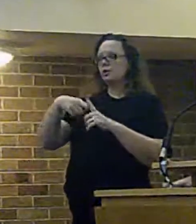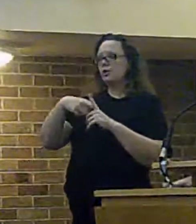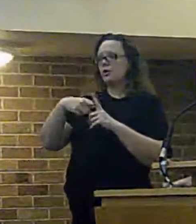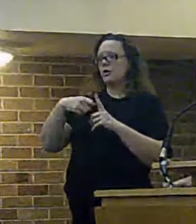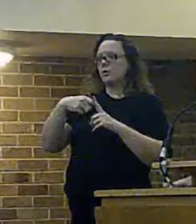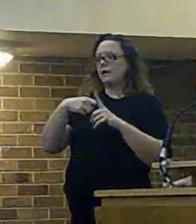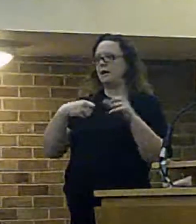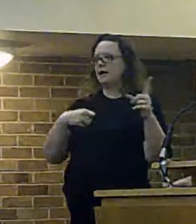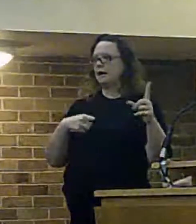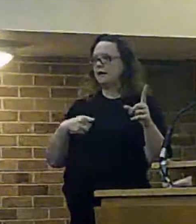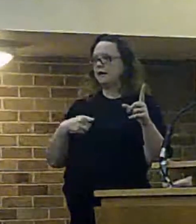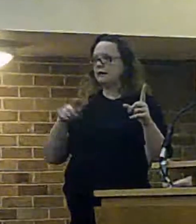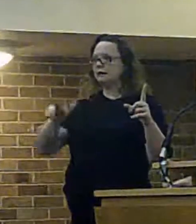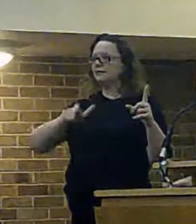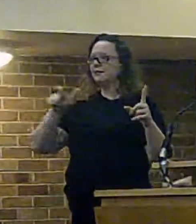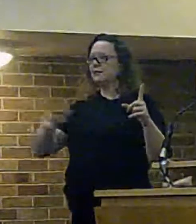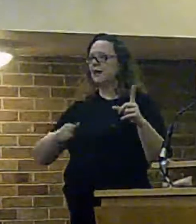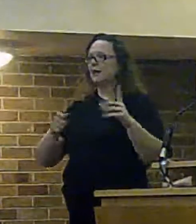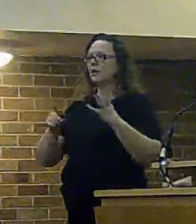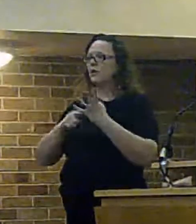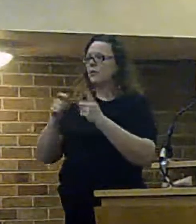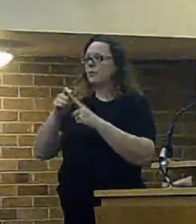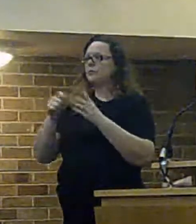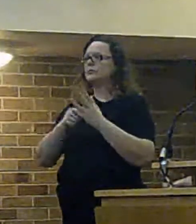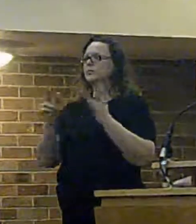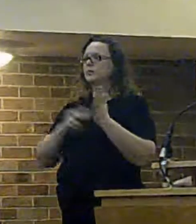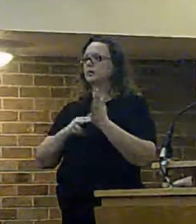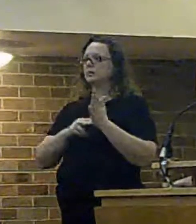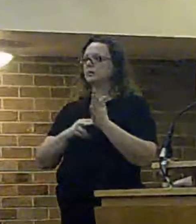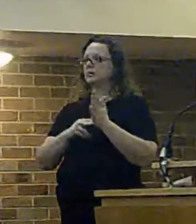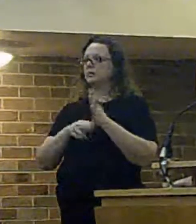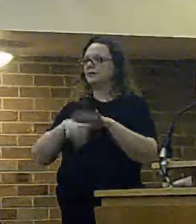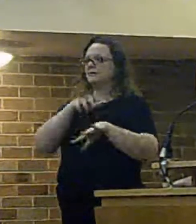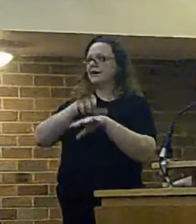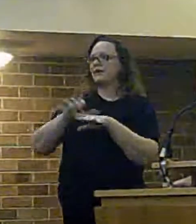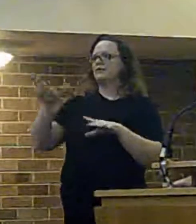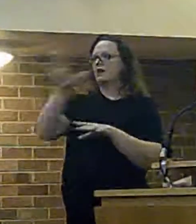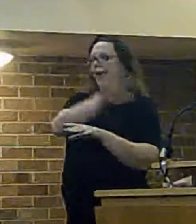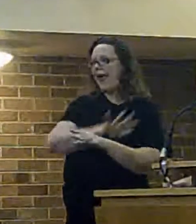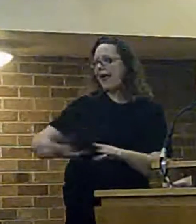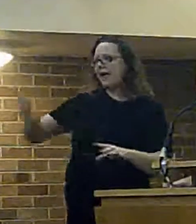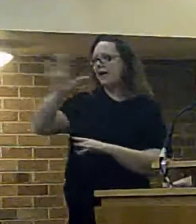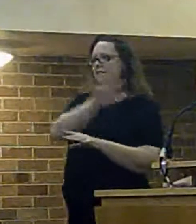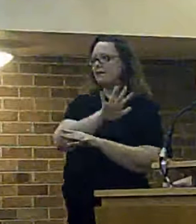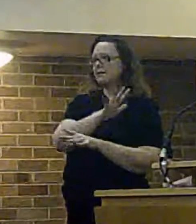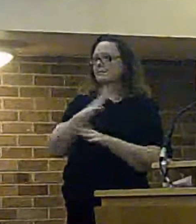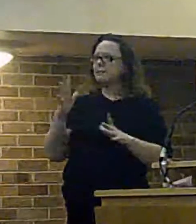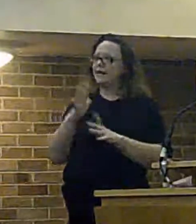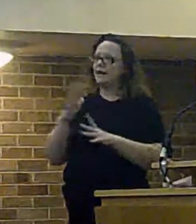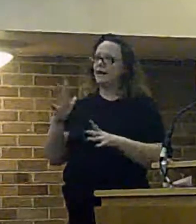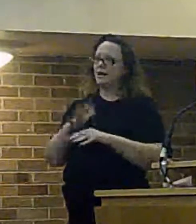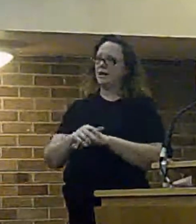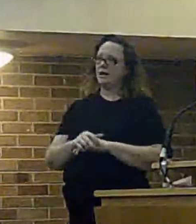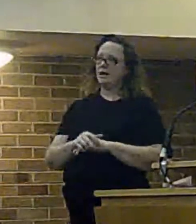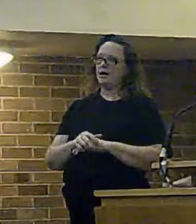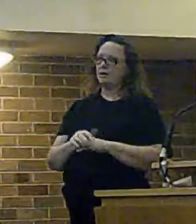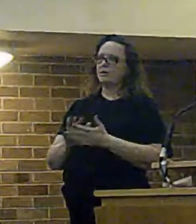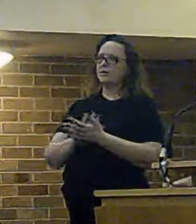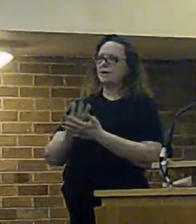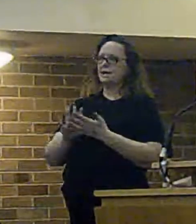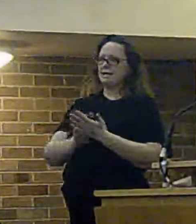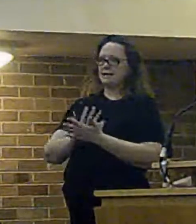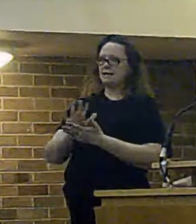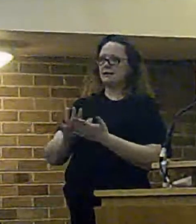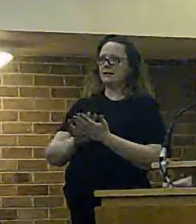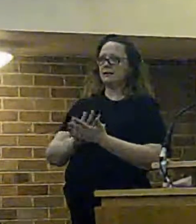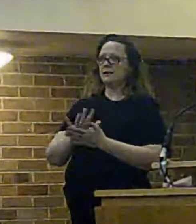because the fire engine station area would be much bigger the likelihood is at some point it will be on